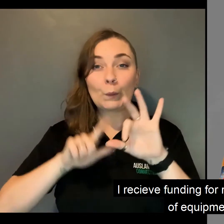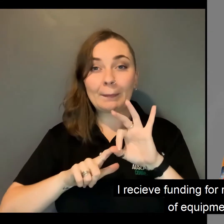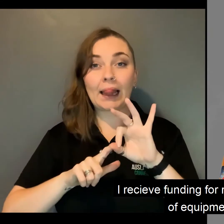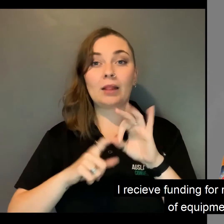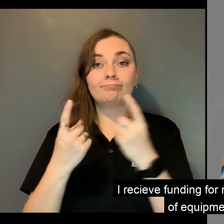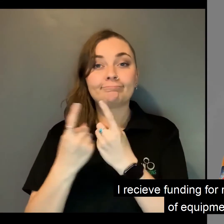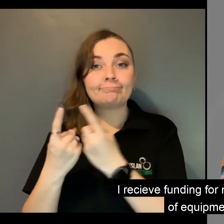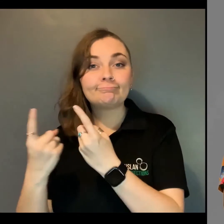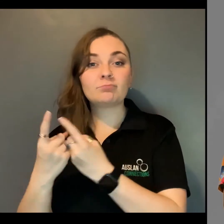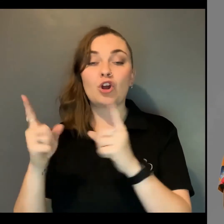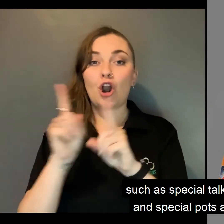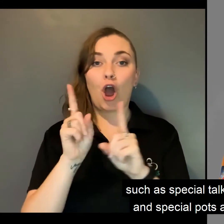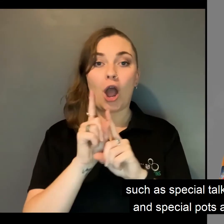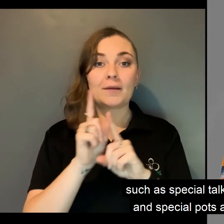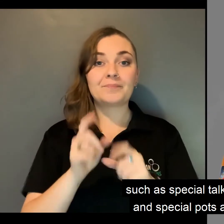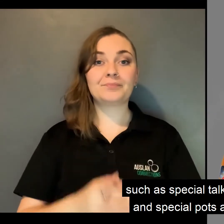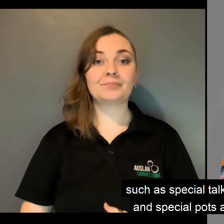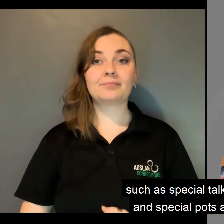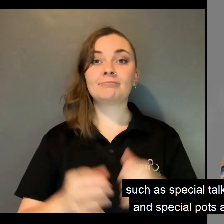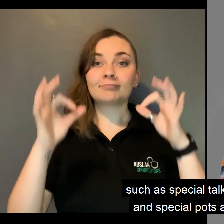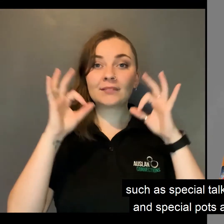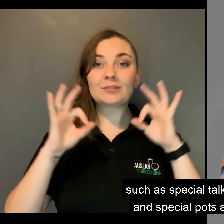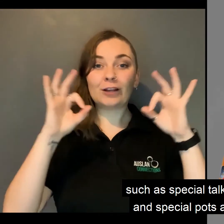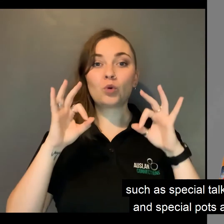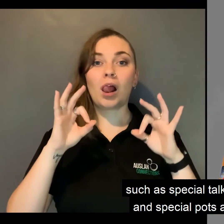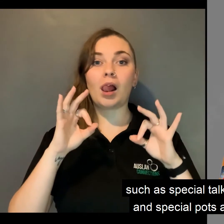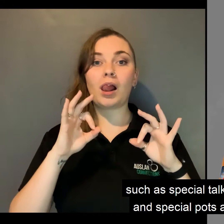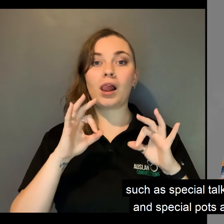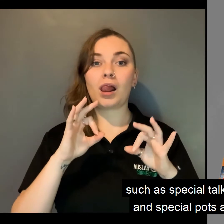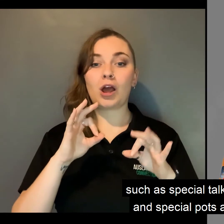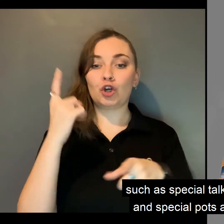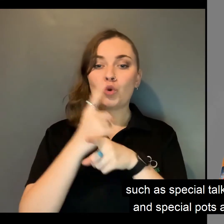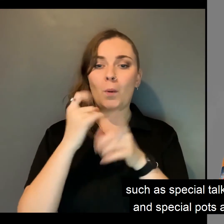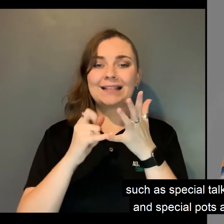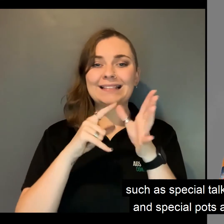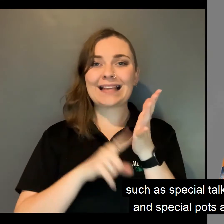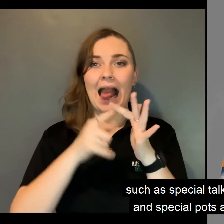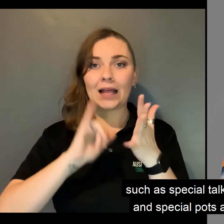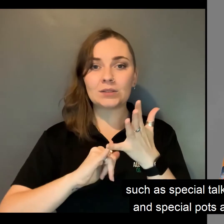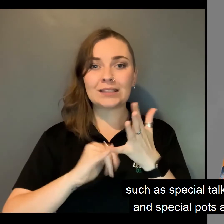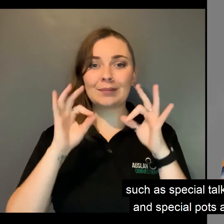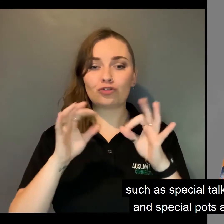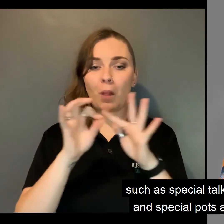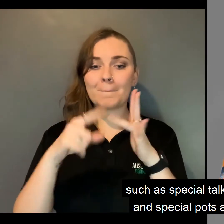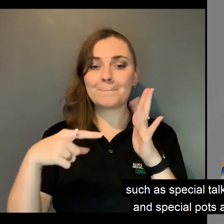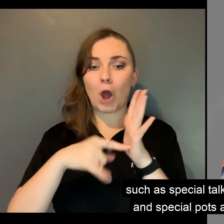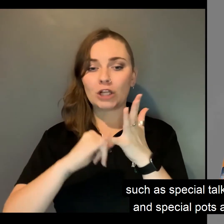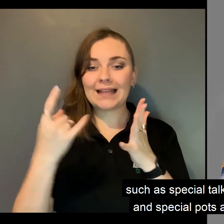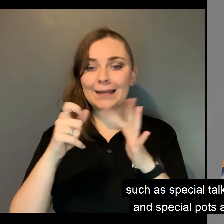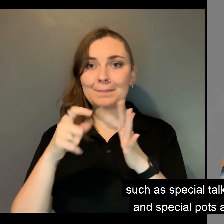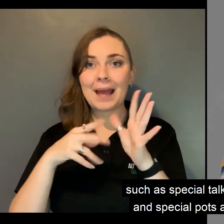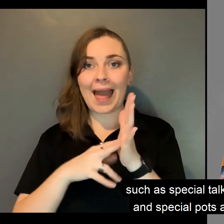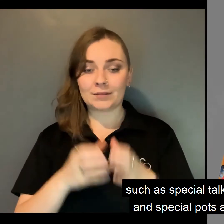of equipment such as special talking scales and special pots and